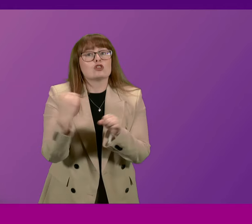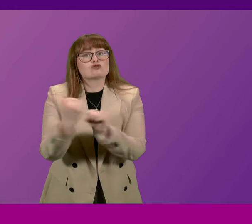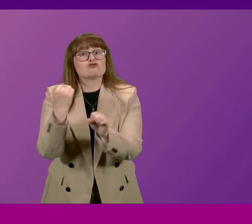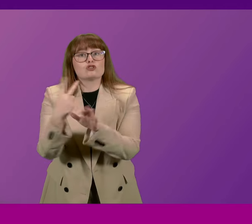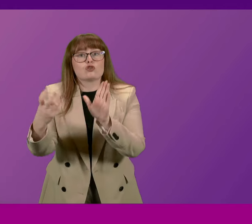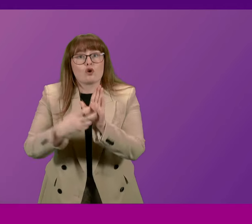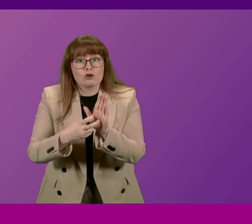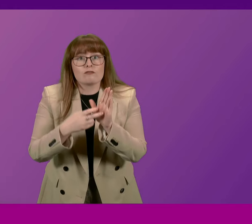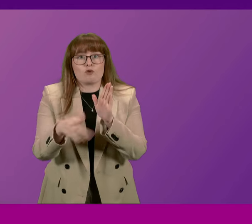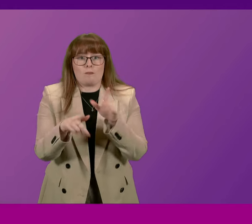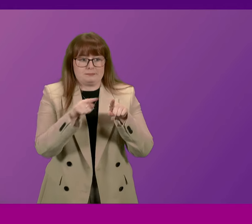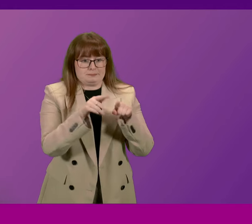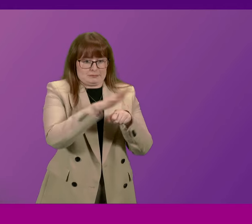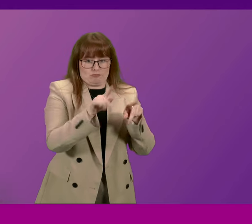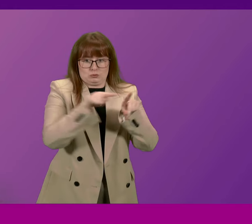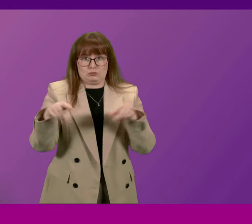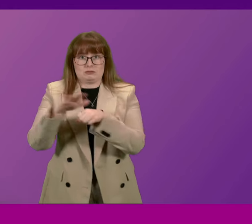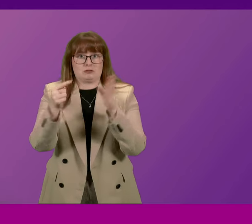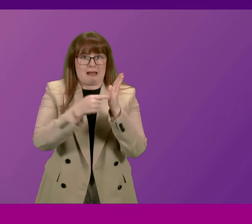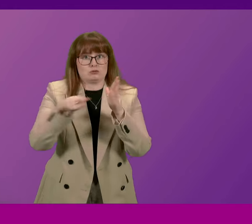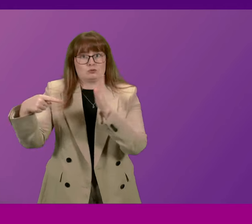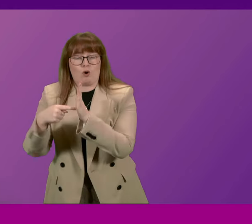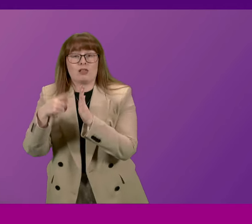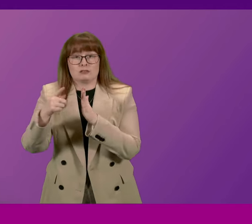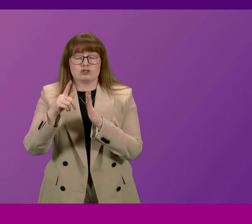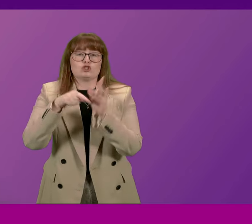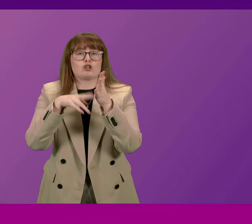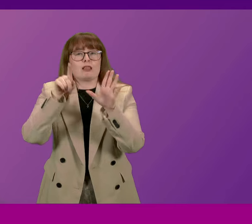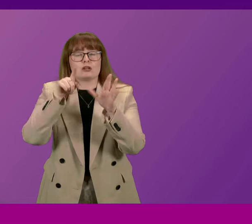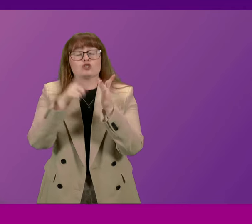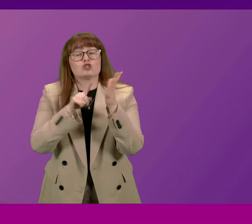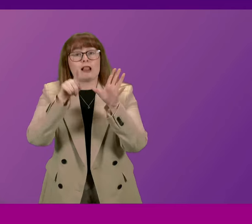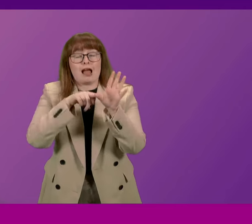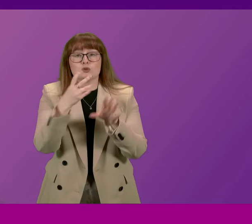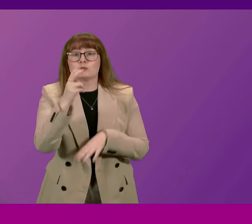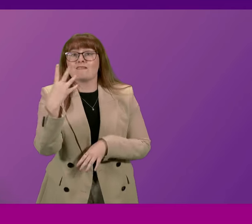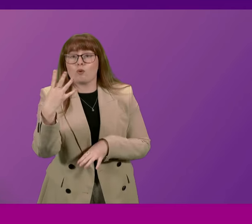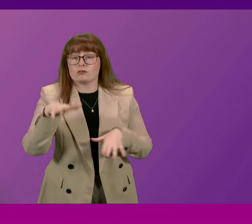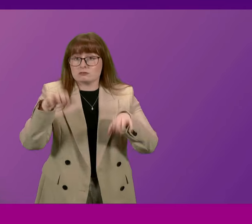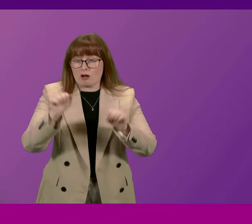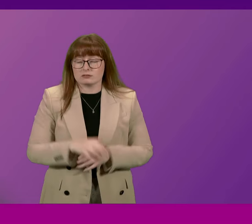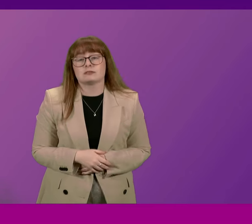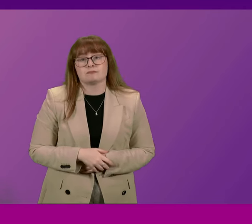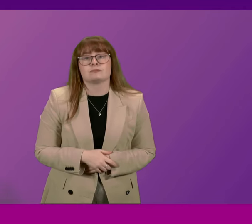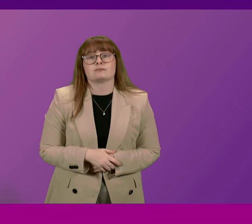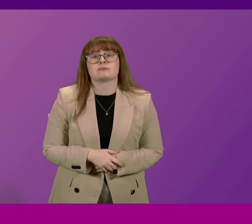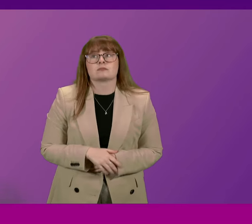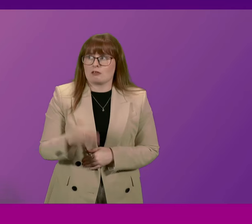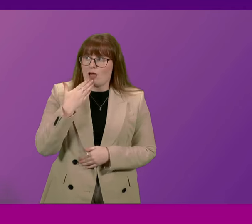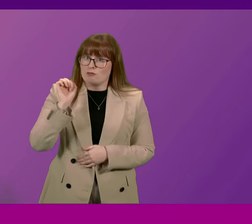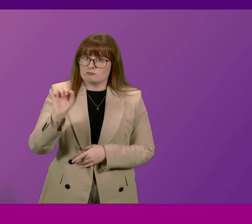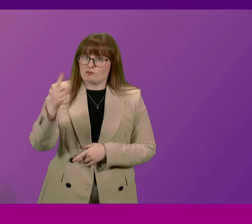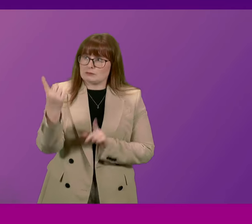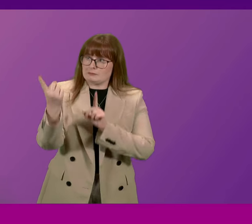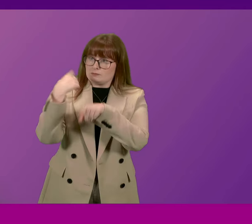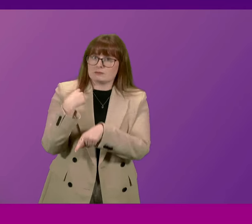for the Tomaten-Tamoy project, which was awarded in July 2024. Myrtle Fraser. I thank the First Minister for his response, and